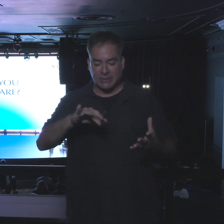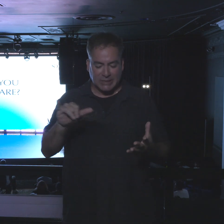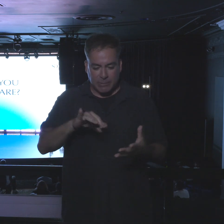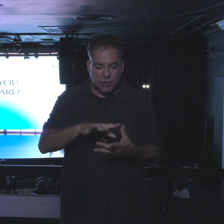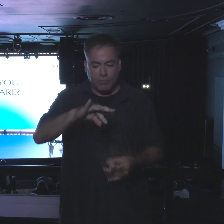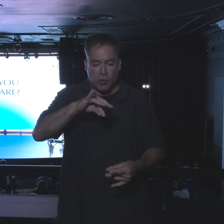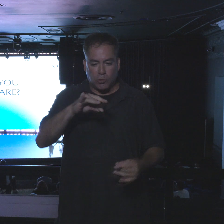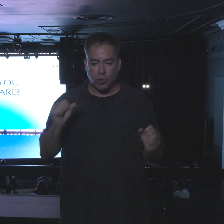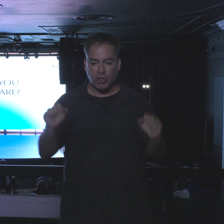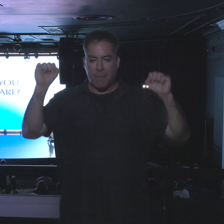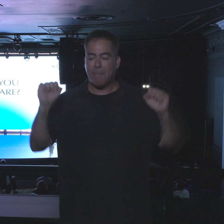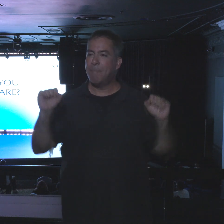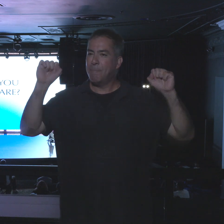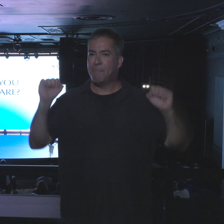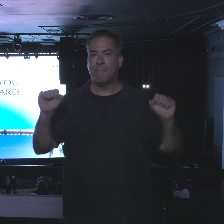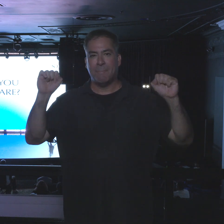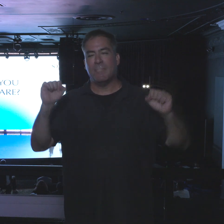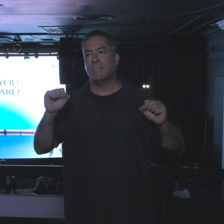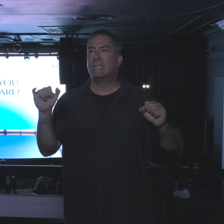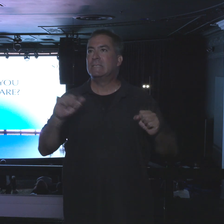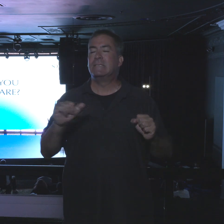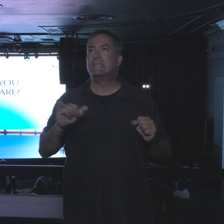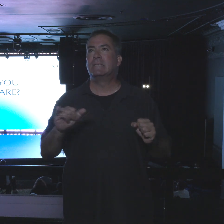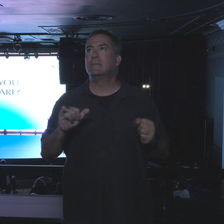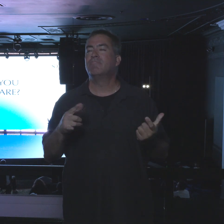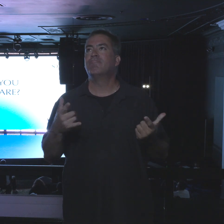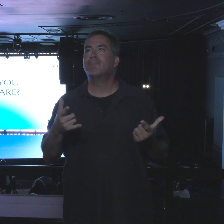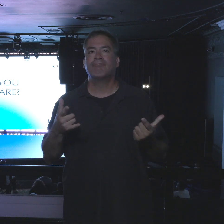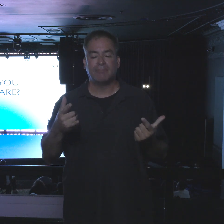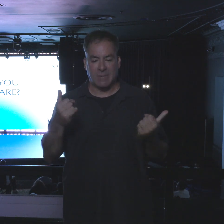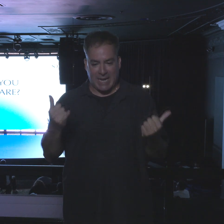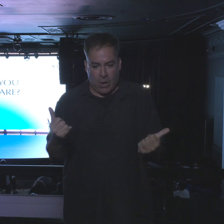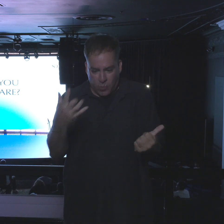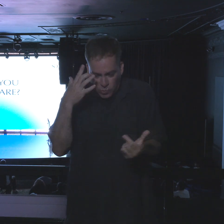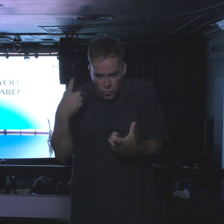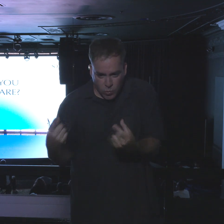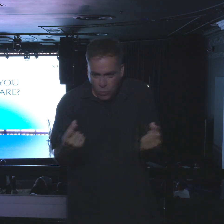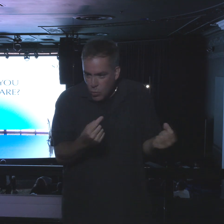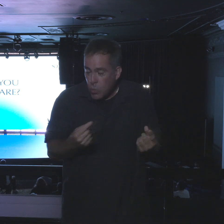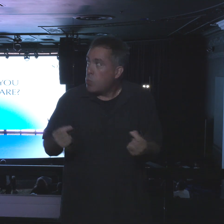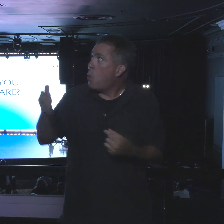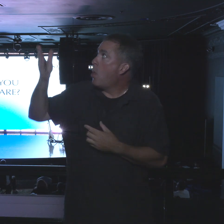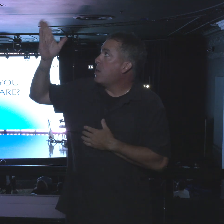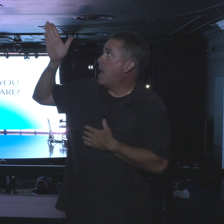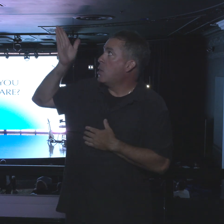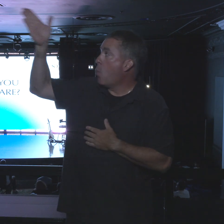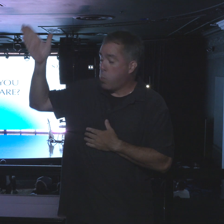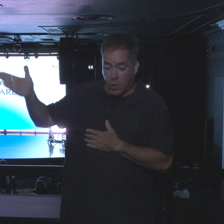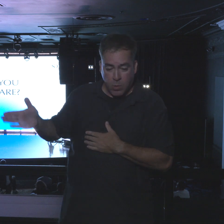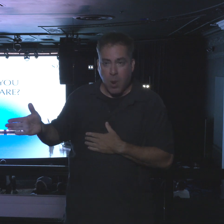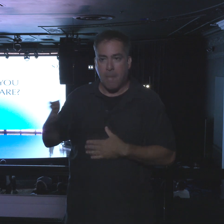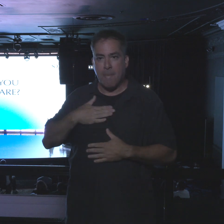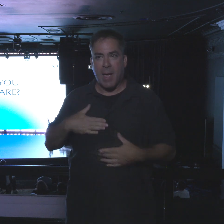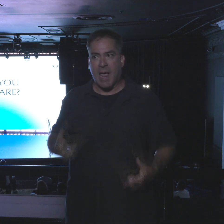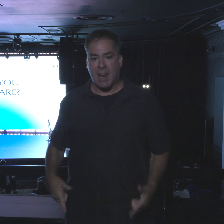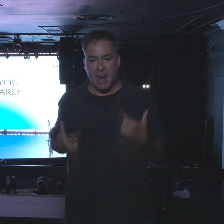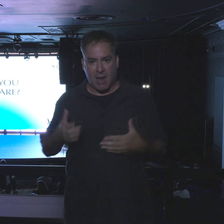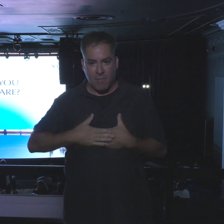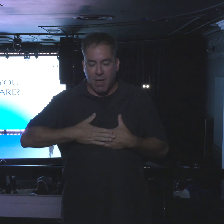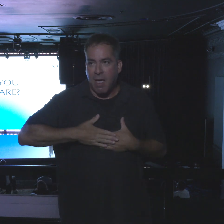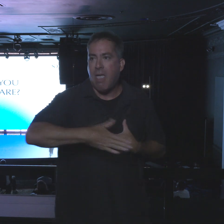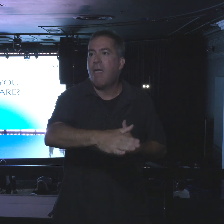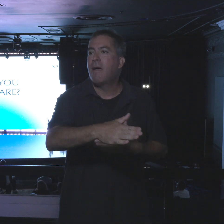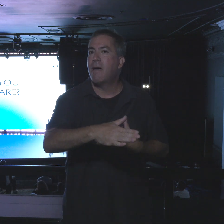footing, so to speak. It's a blank canvas, because now God is going to rewrite the sequel